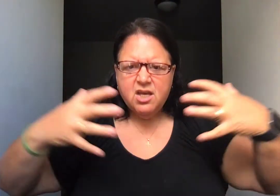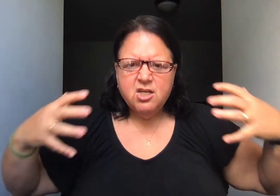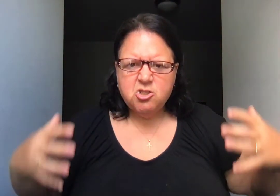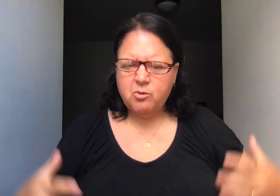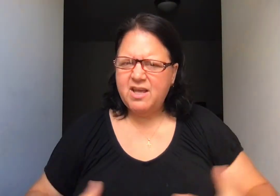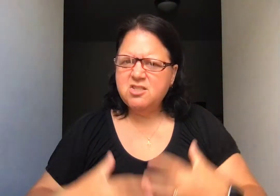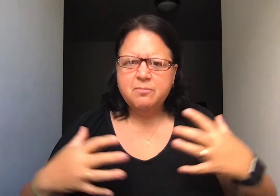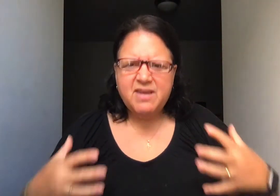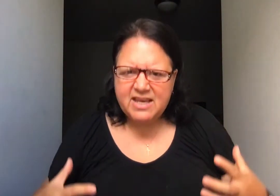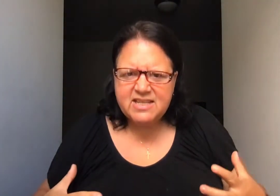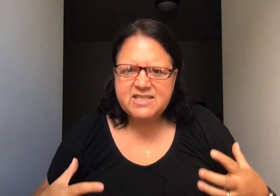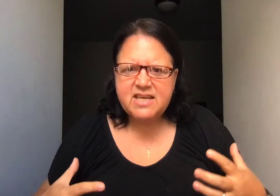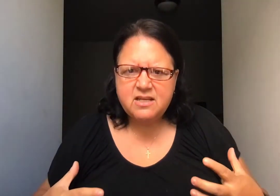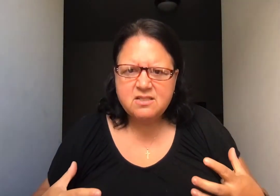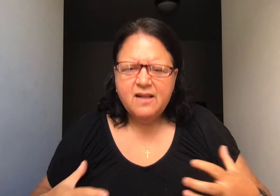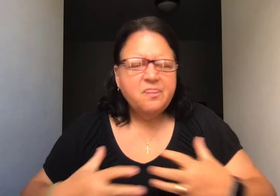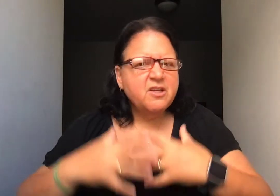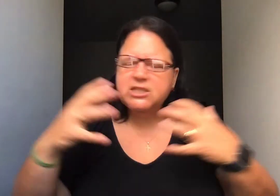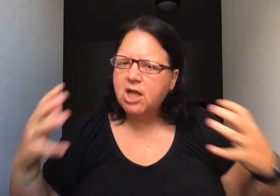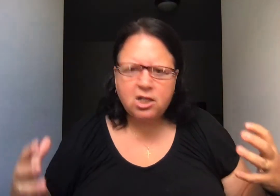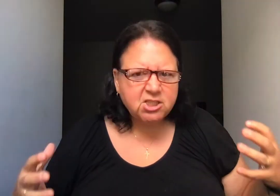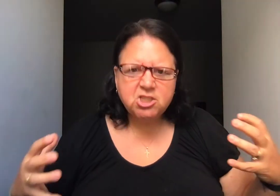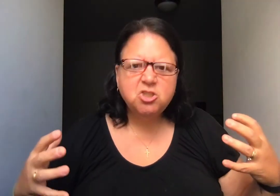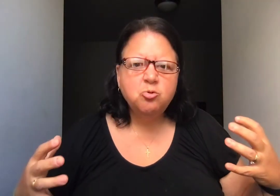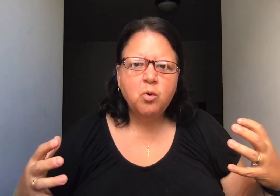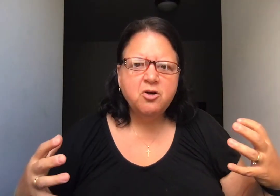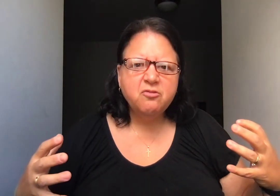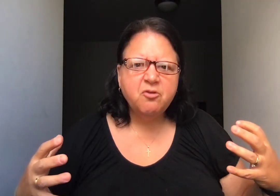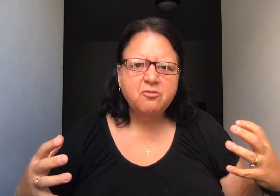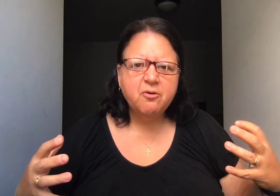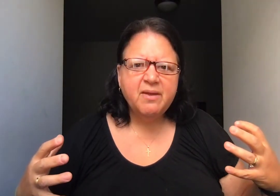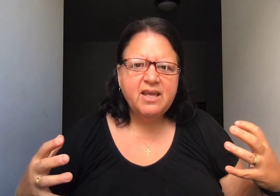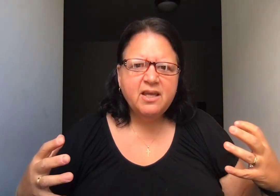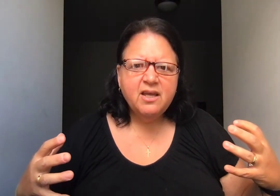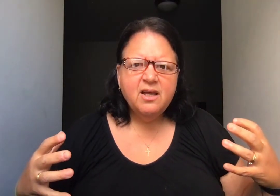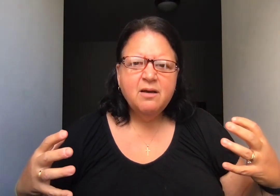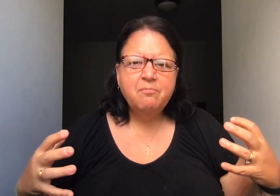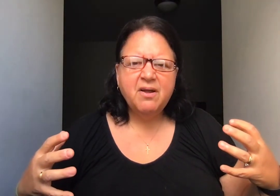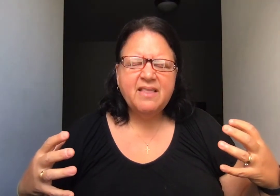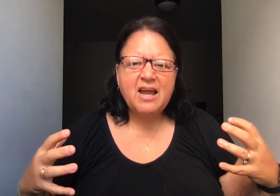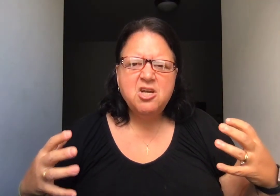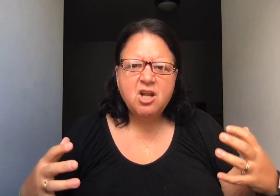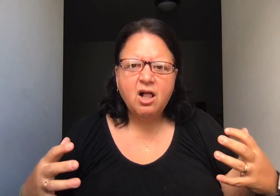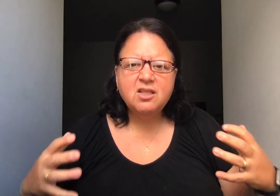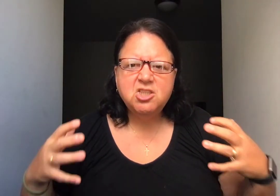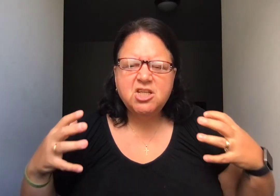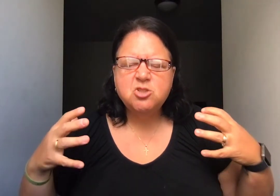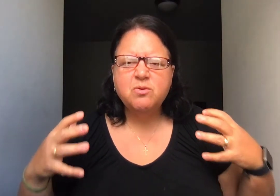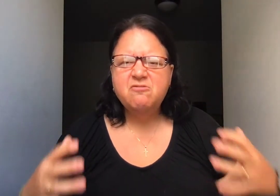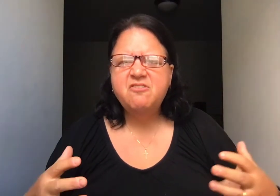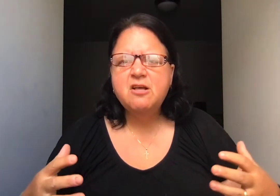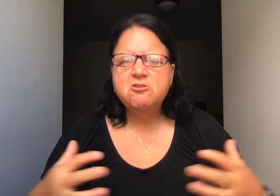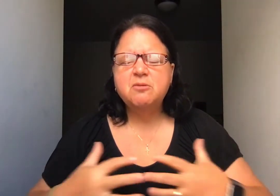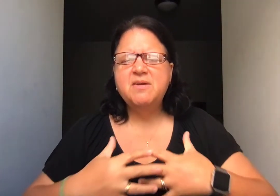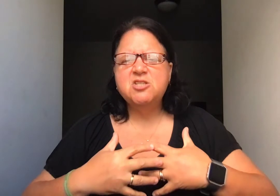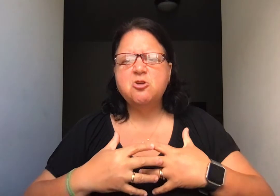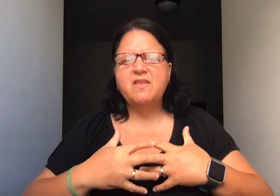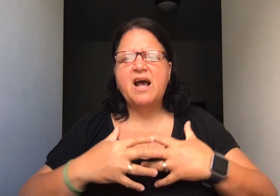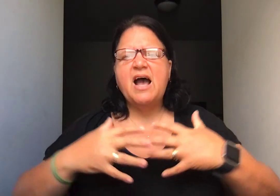So into me he sees this knowledge is too wonderful for me, but that knowledge is revealed to me so that I